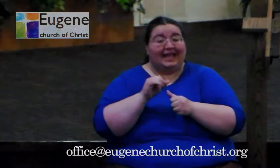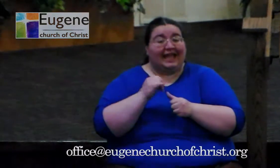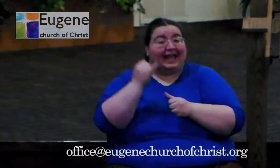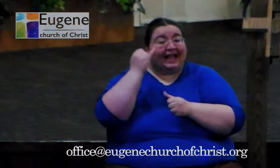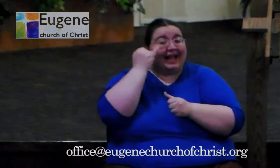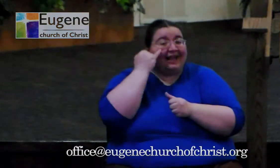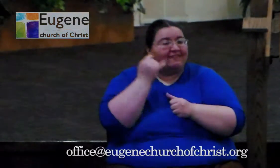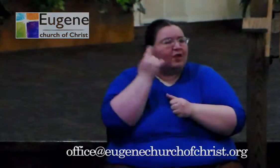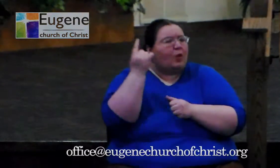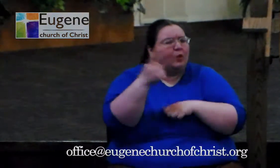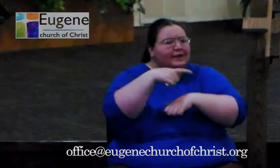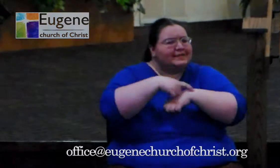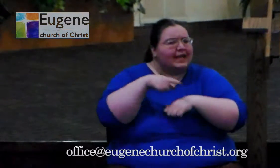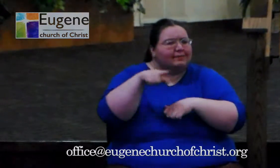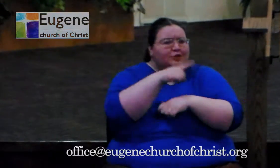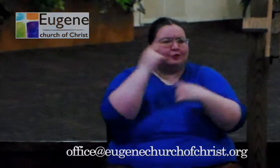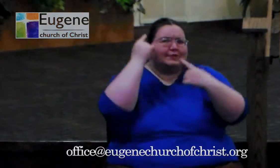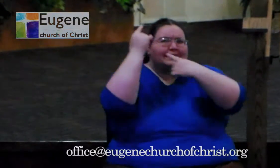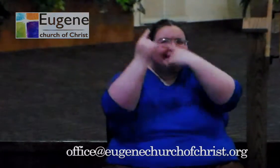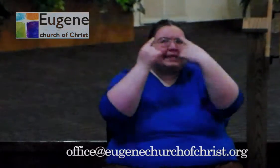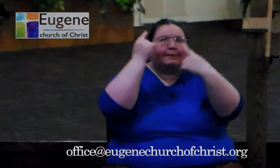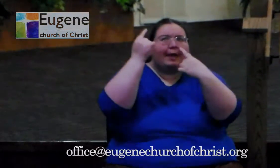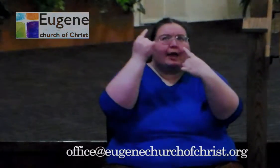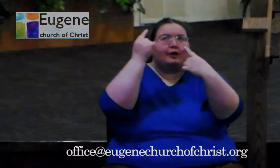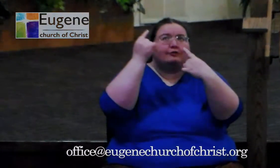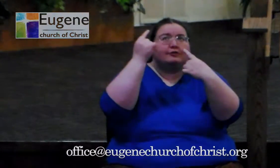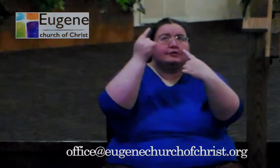it, that's not what God had in mind.